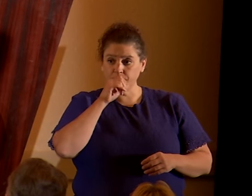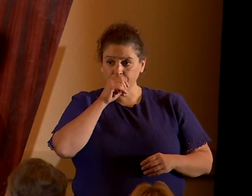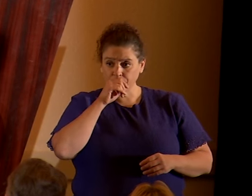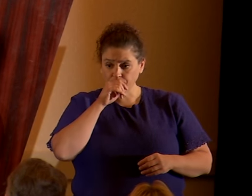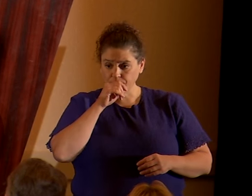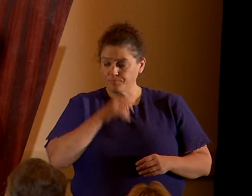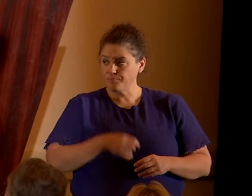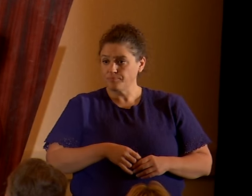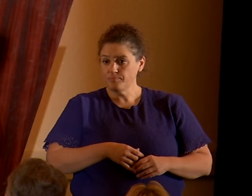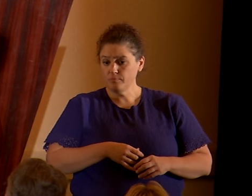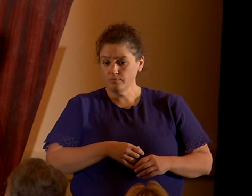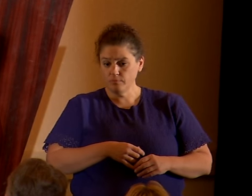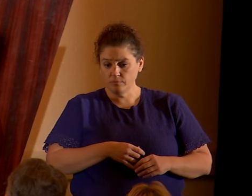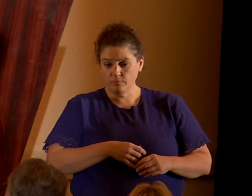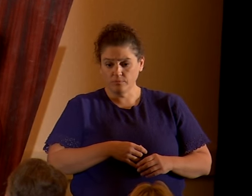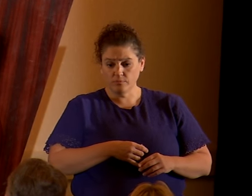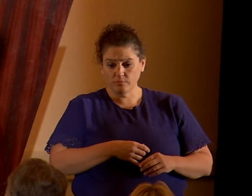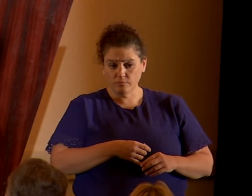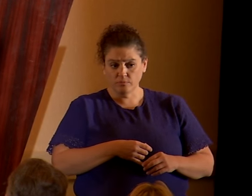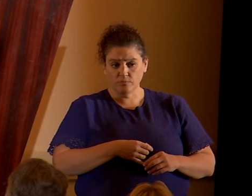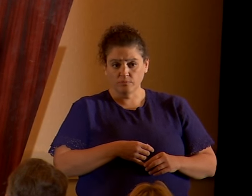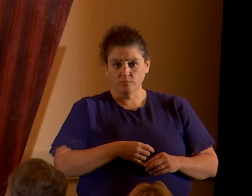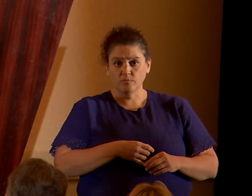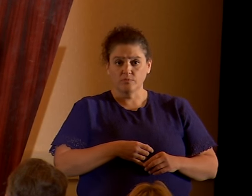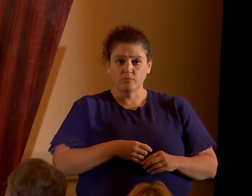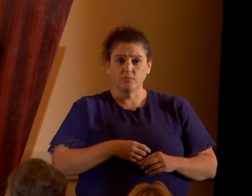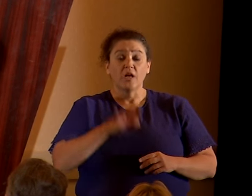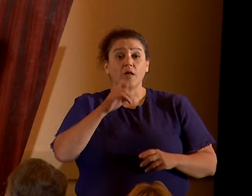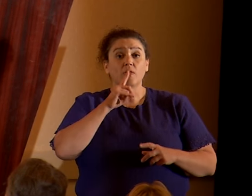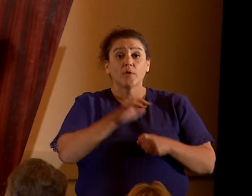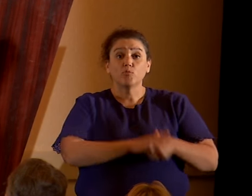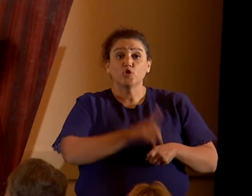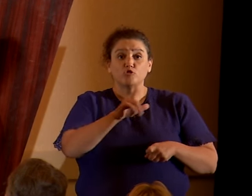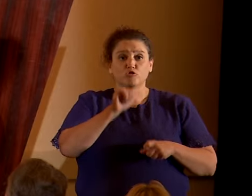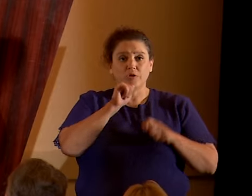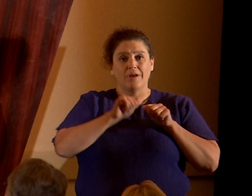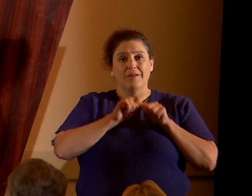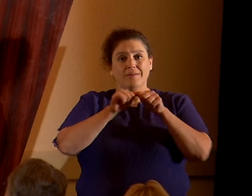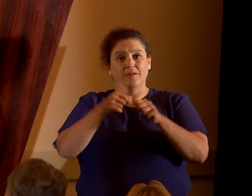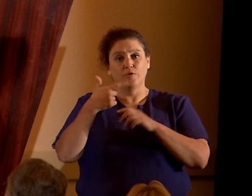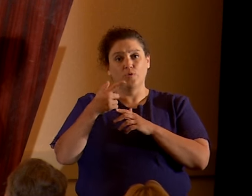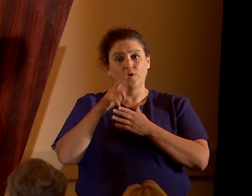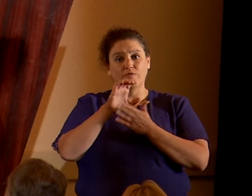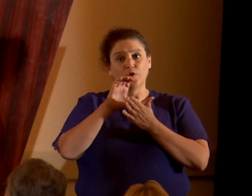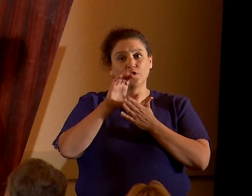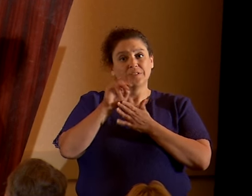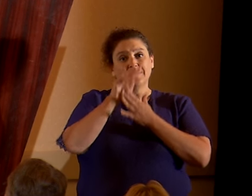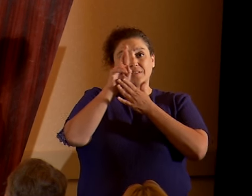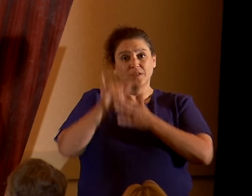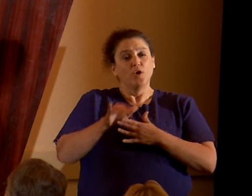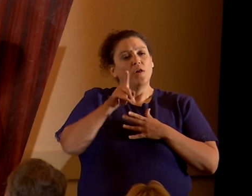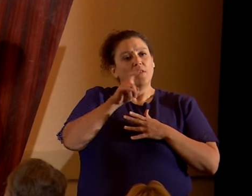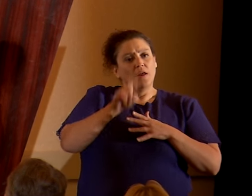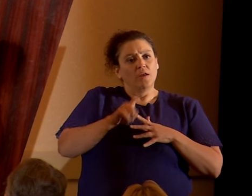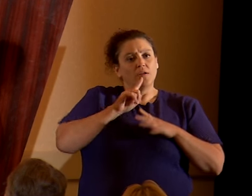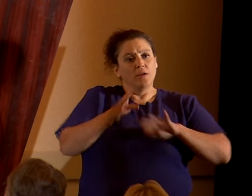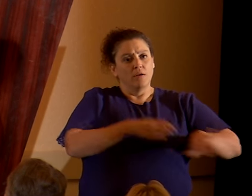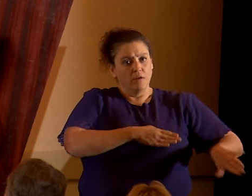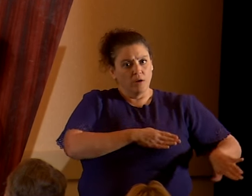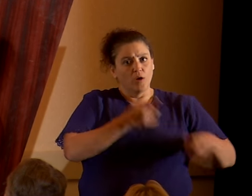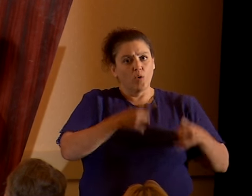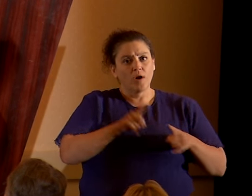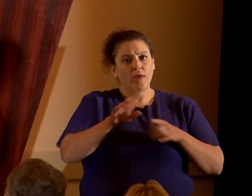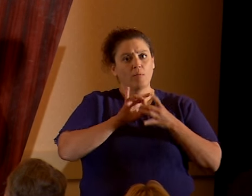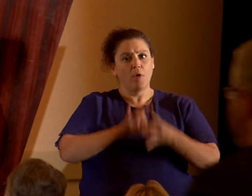Blasphemy laws should not exist in the 21st century. They belong in the trash cans where they belong, when they belong. And cartoonists